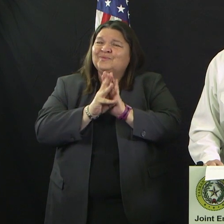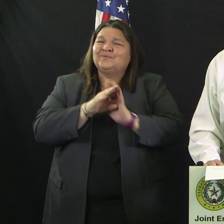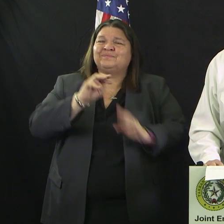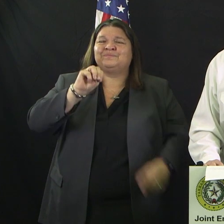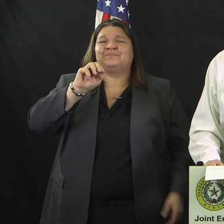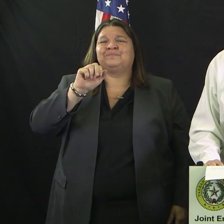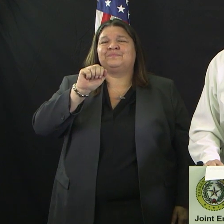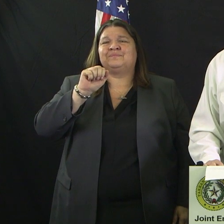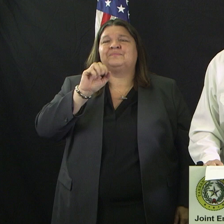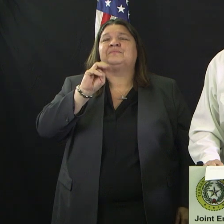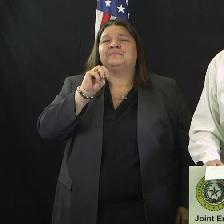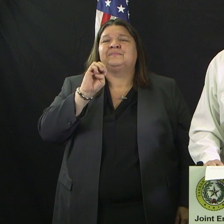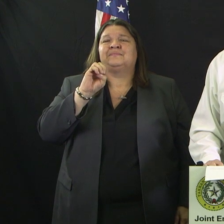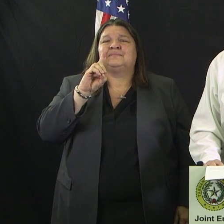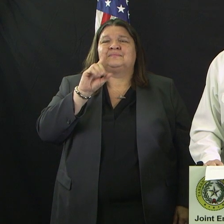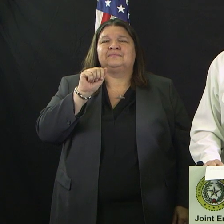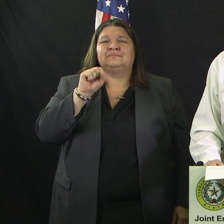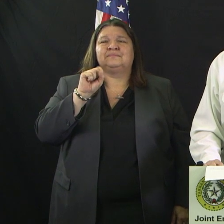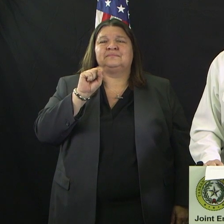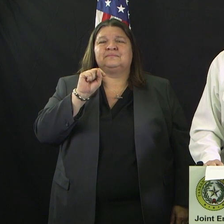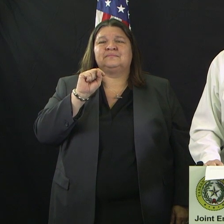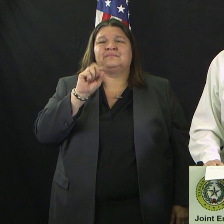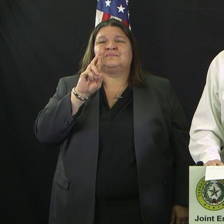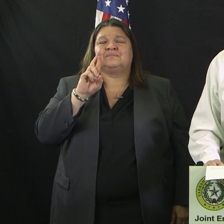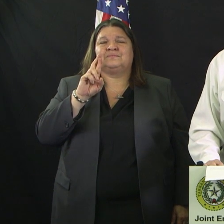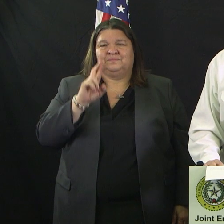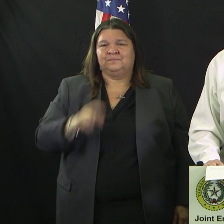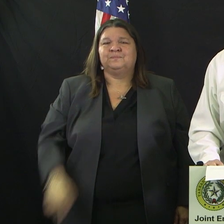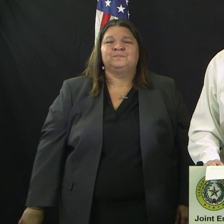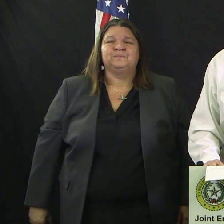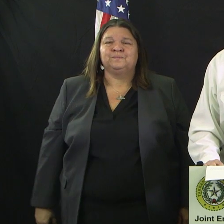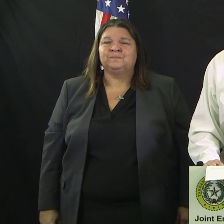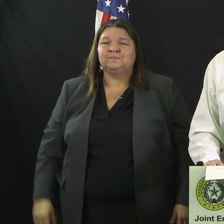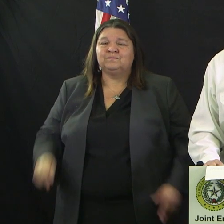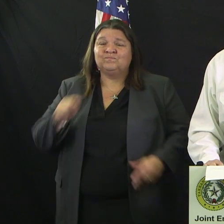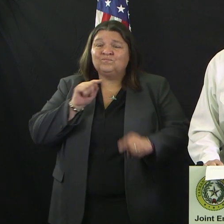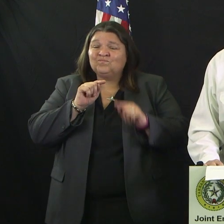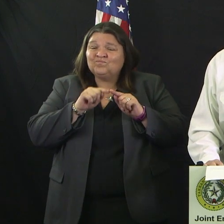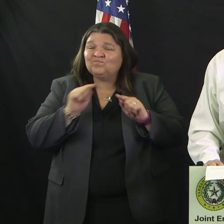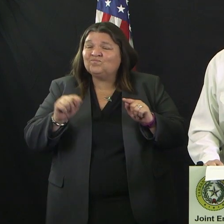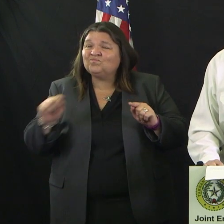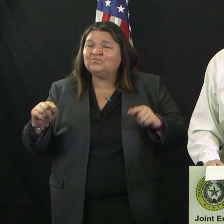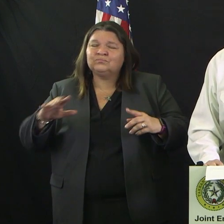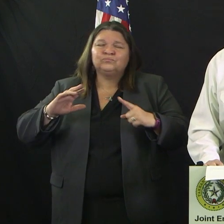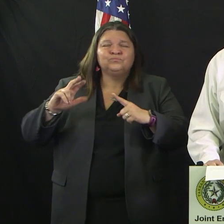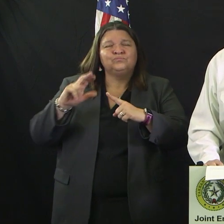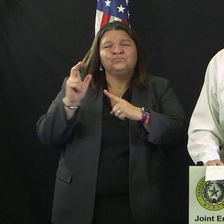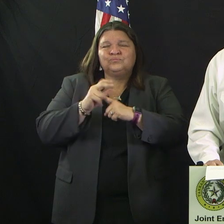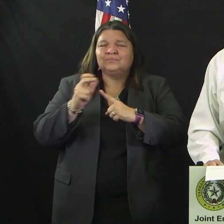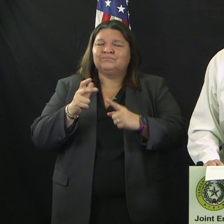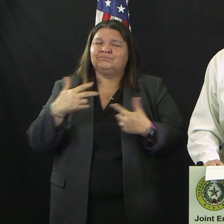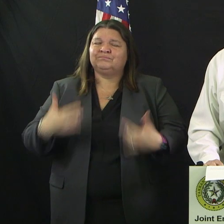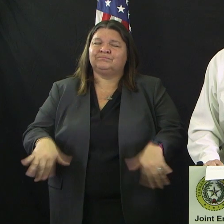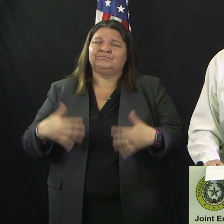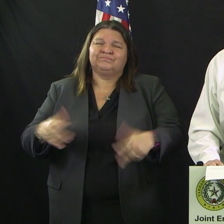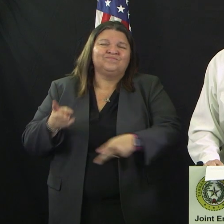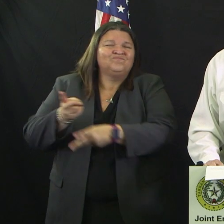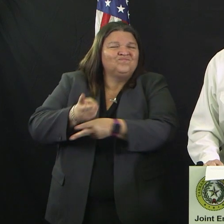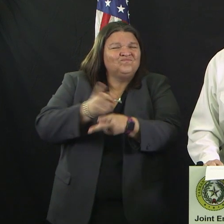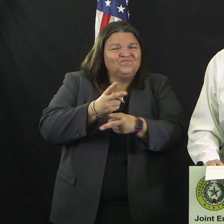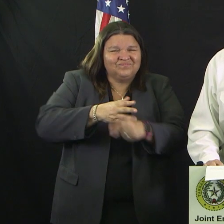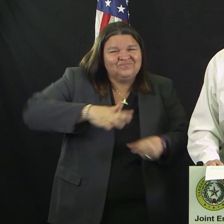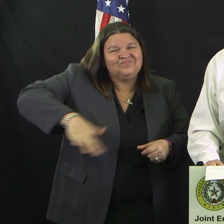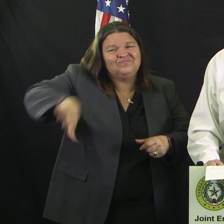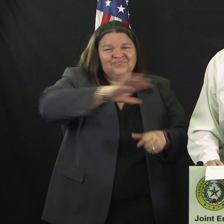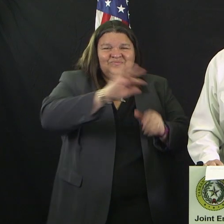sure that they are providing good quality care to you. But as this situation continues to unfold, you need to understand that there is